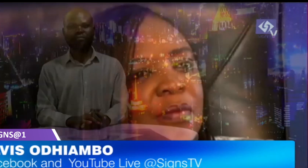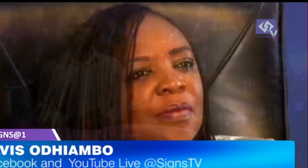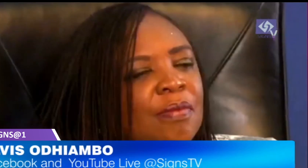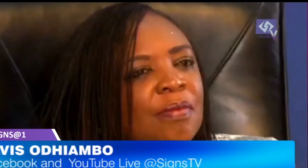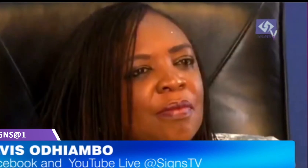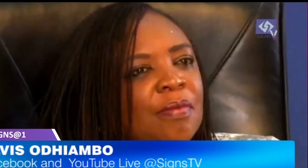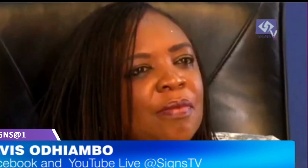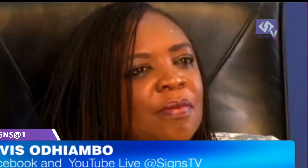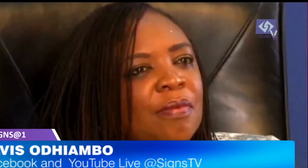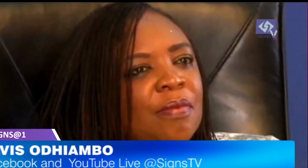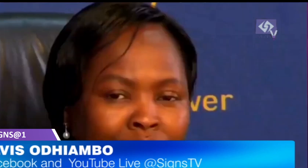institutions